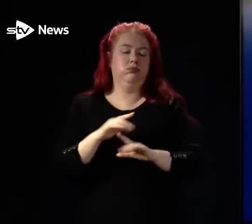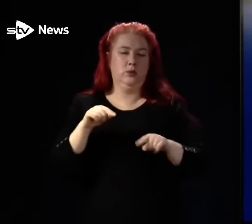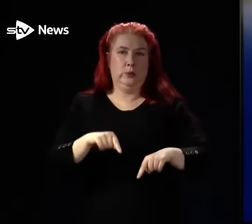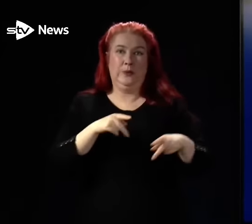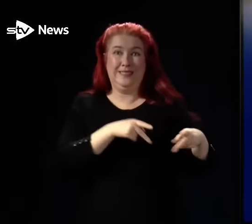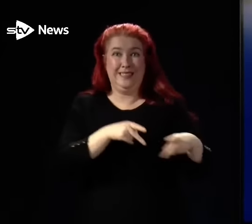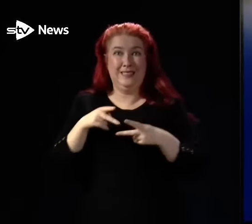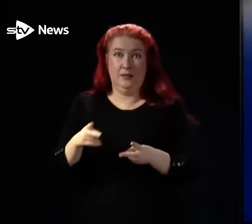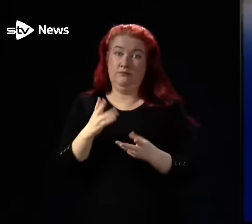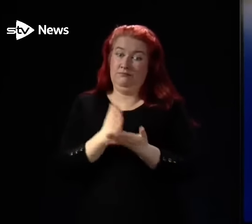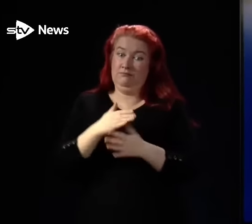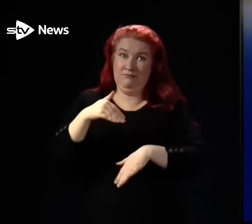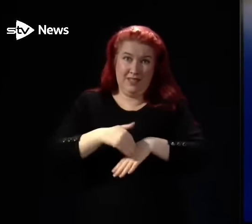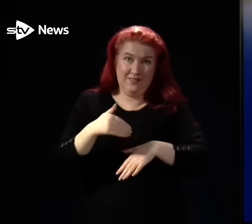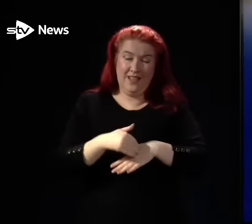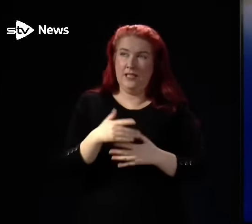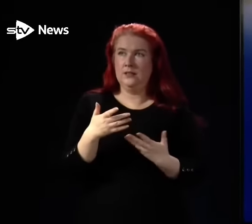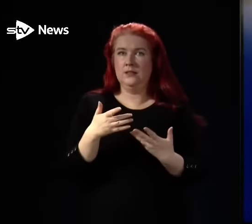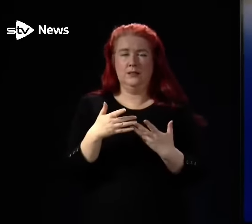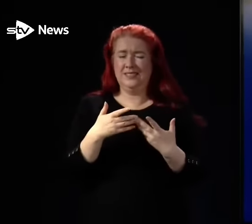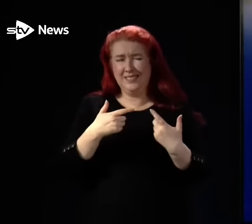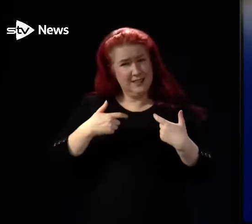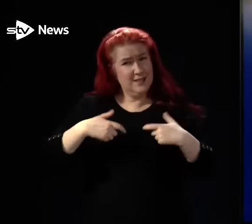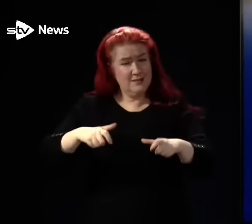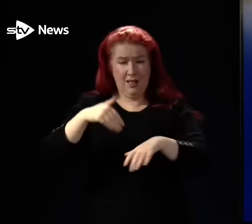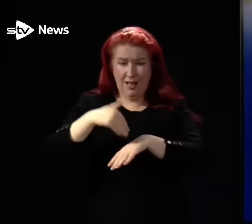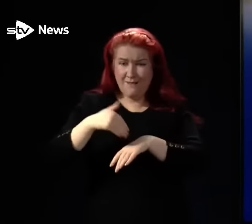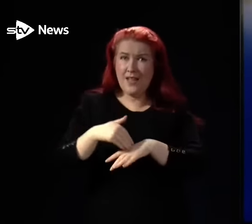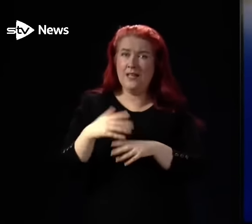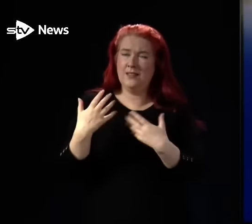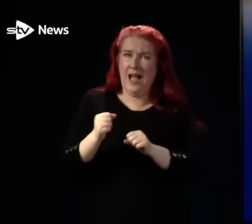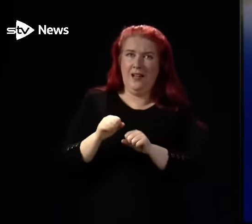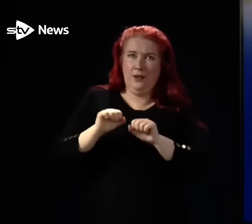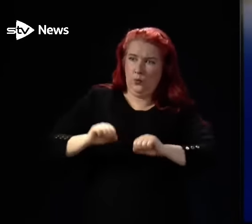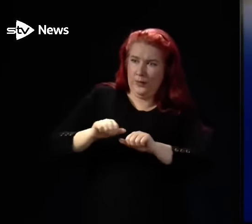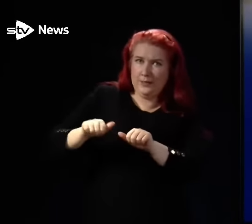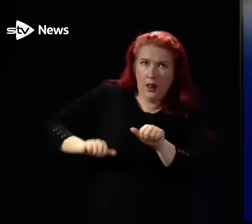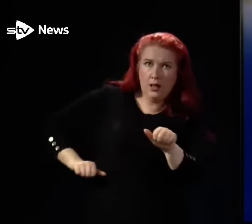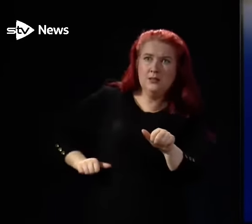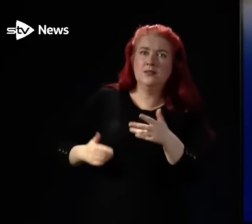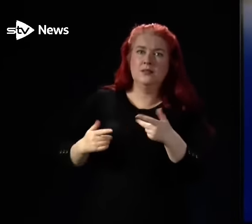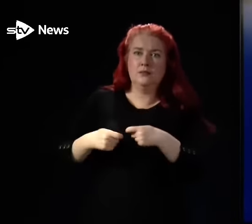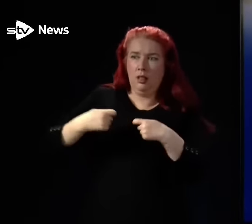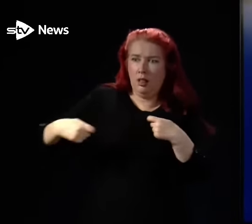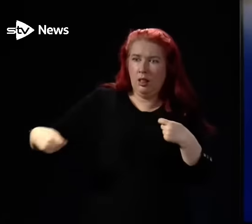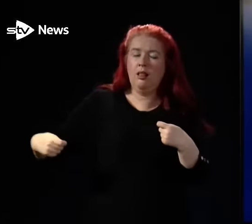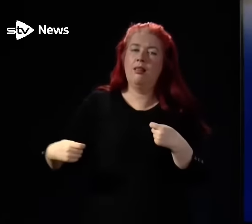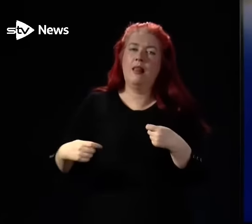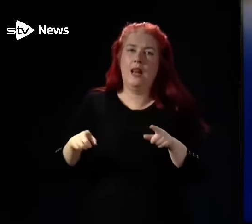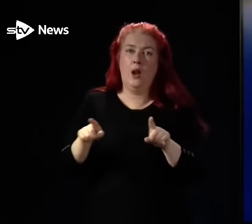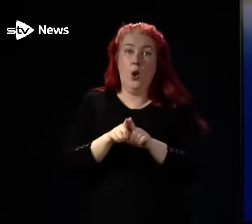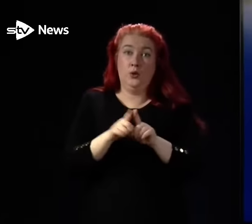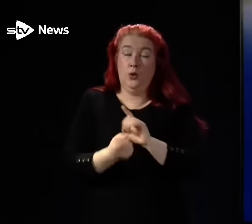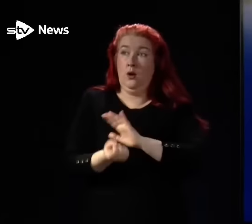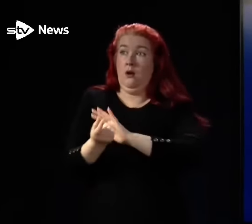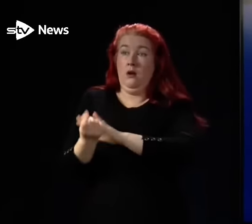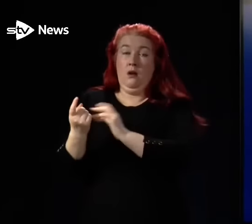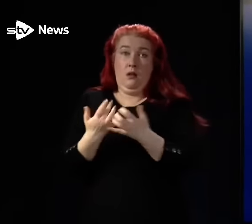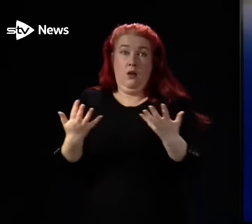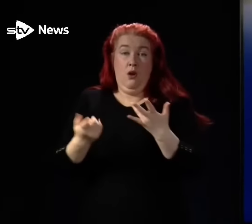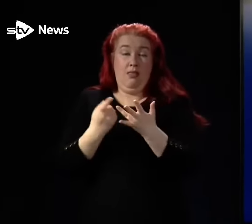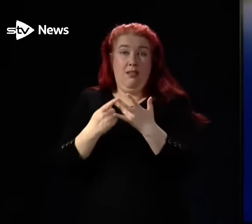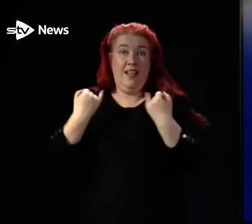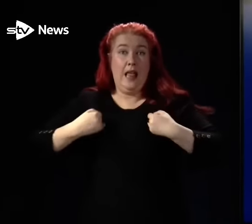Its ongoing impact together with associated backlogs coupled with extraordinary levels of other illnesses this winter